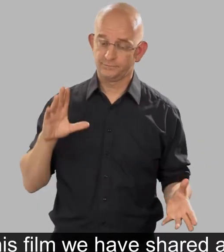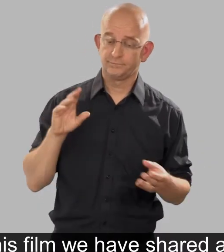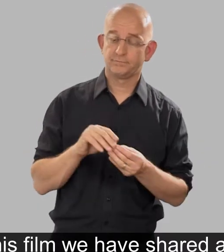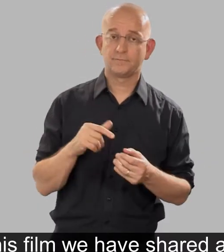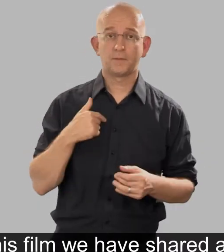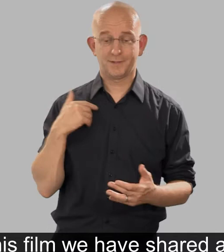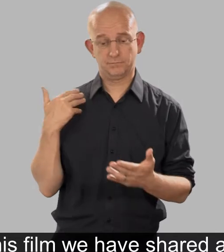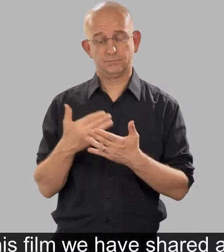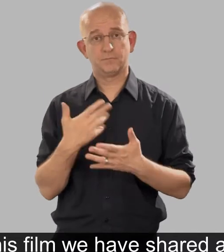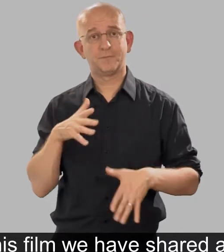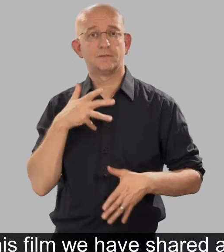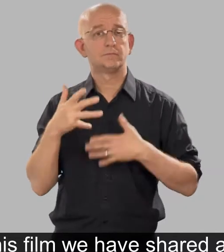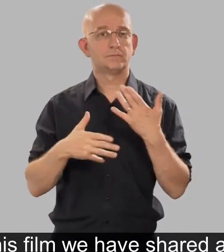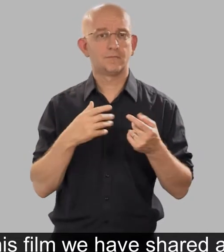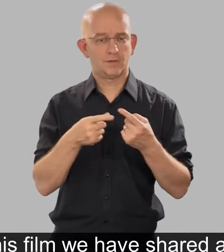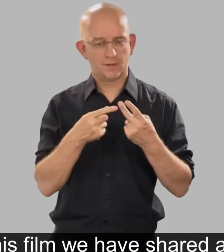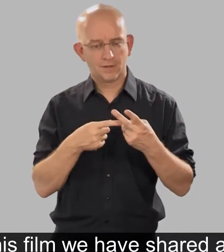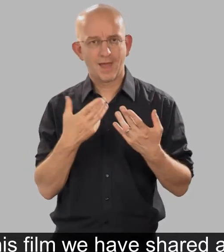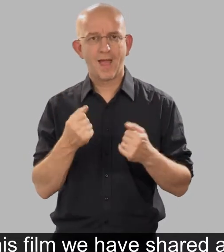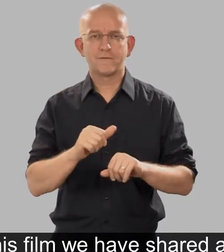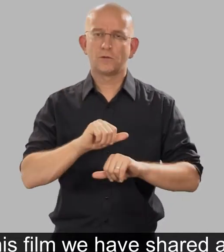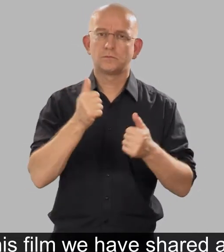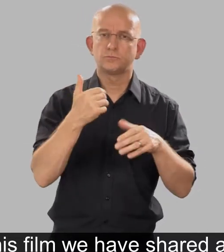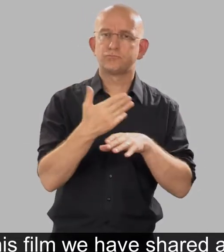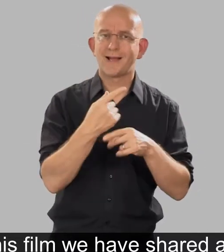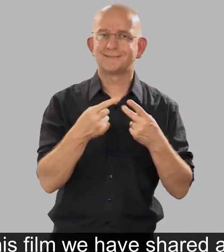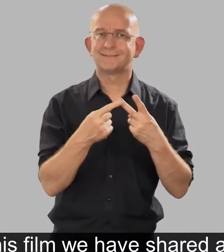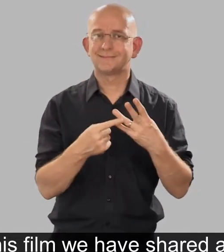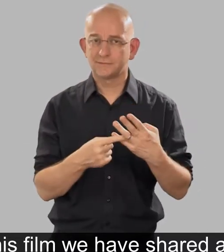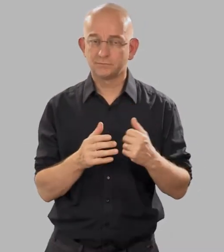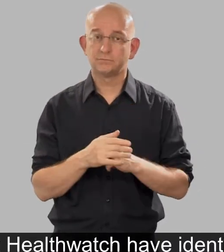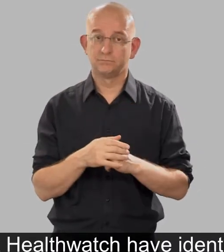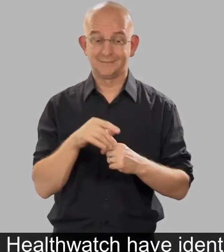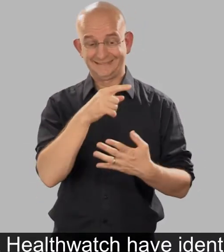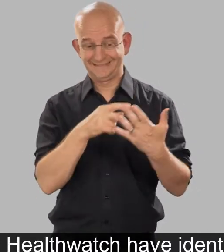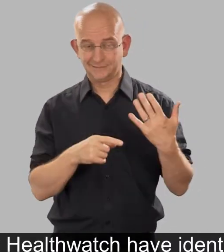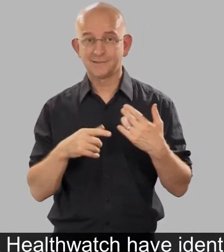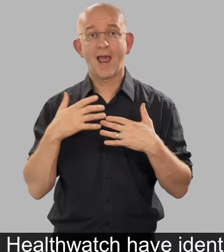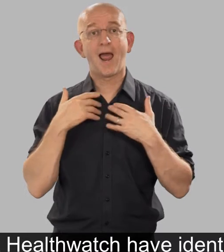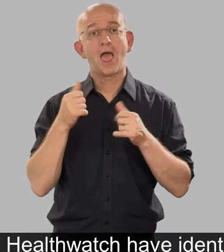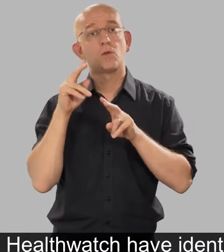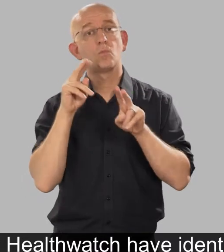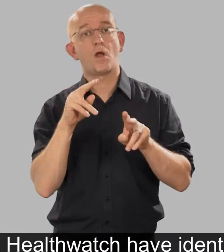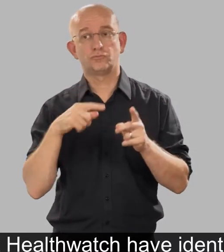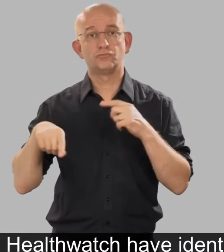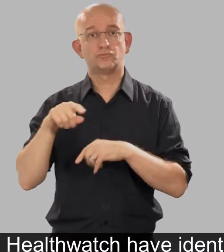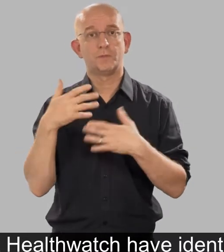In this film we have shared a few examples of good practice that Healthwatch have identified